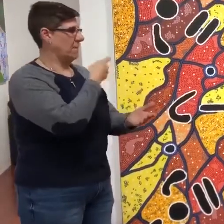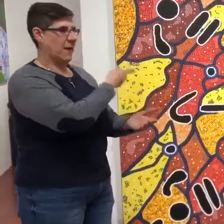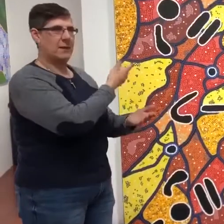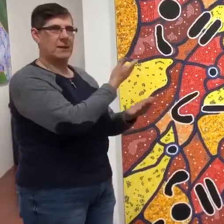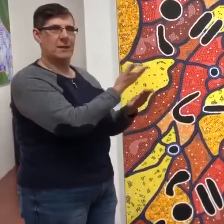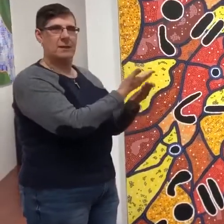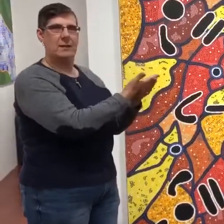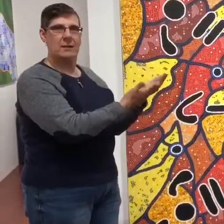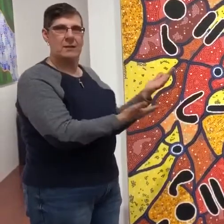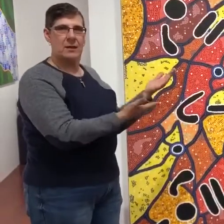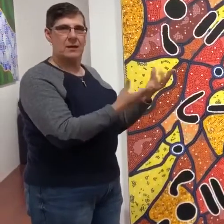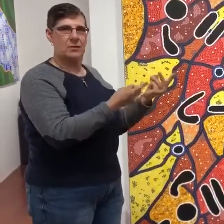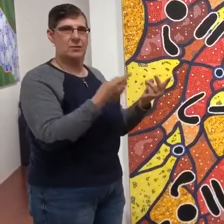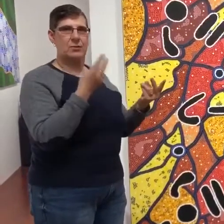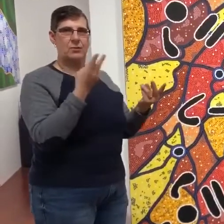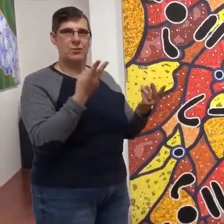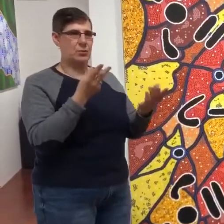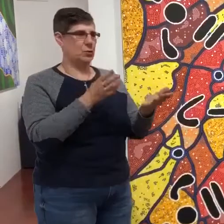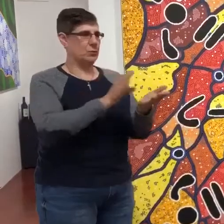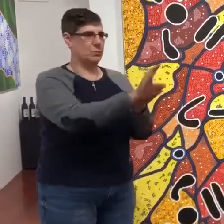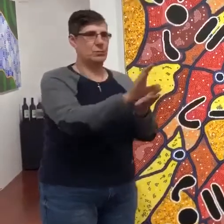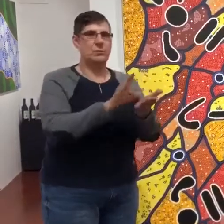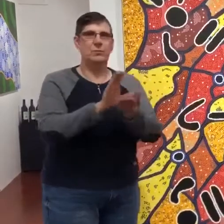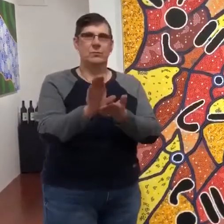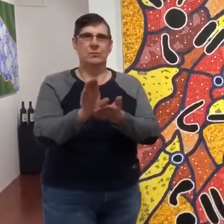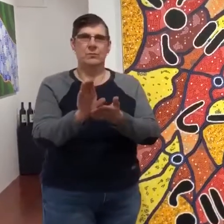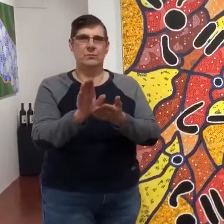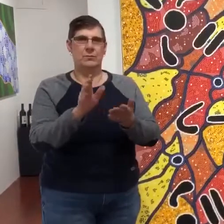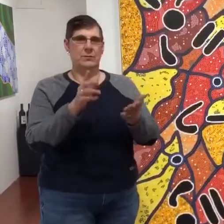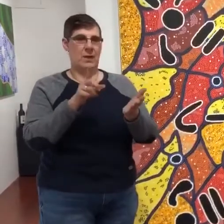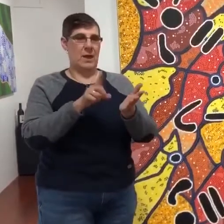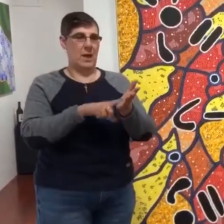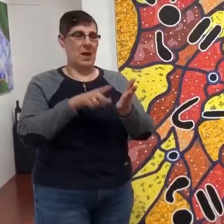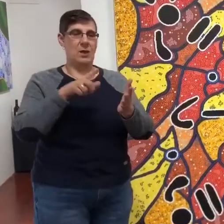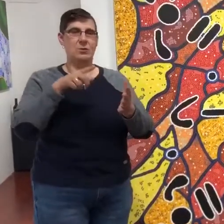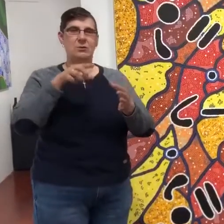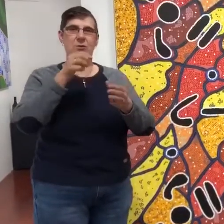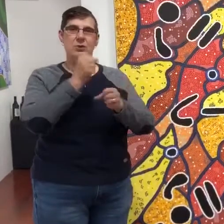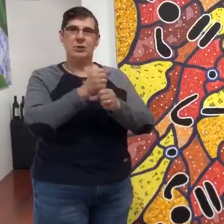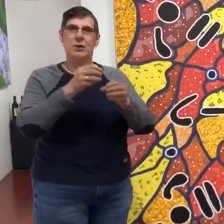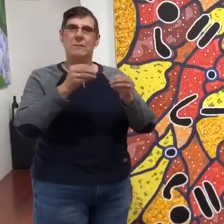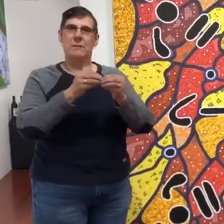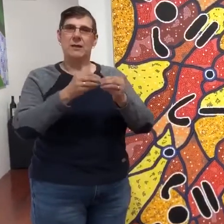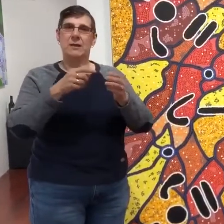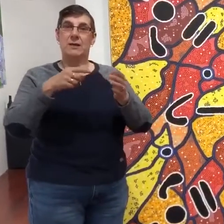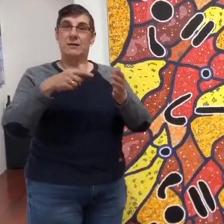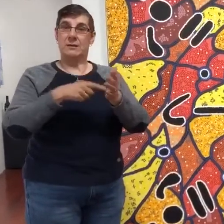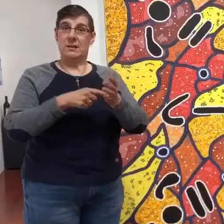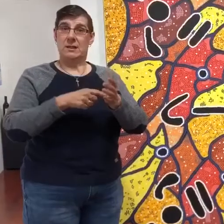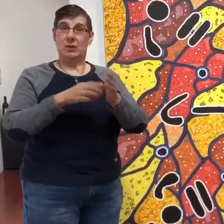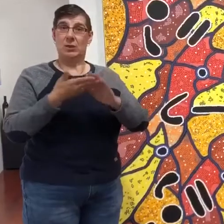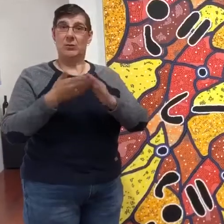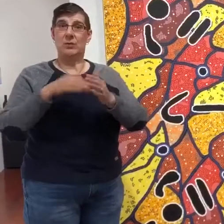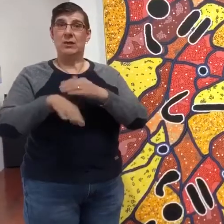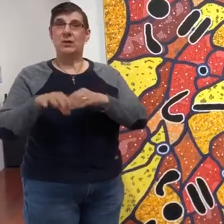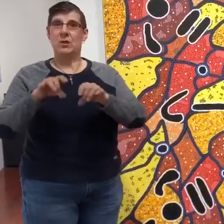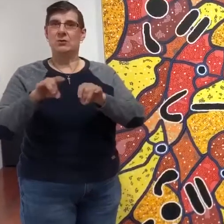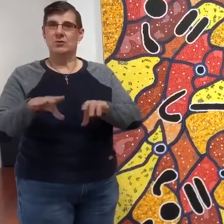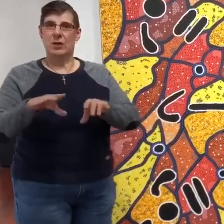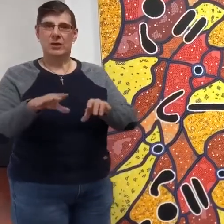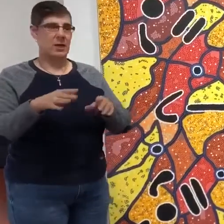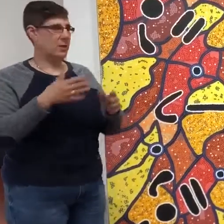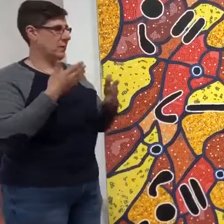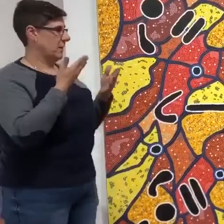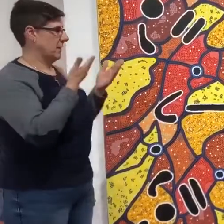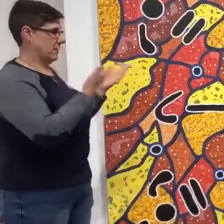to go to two great causes that support the LGBT community in Australia. It's a project, you could say,